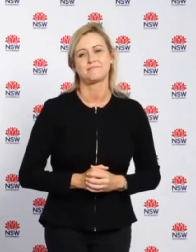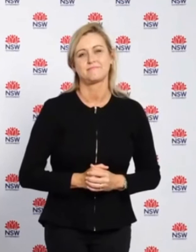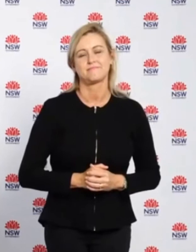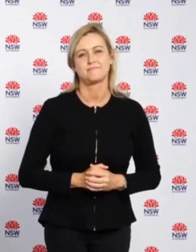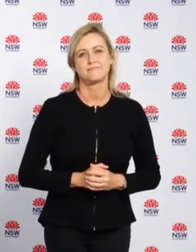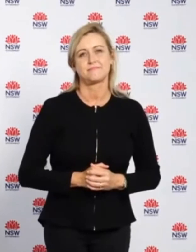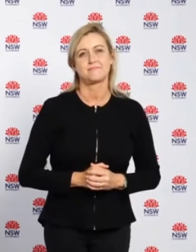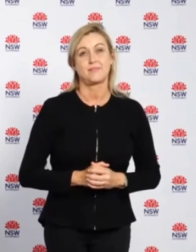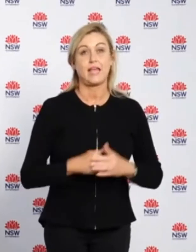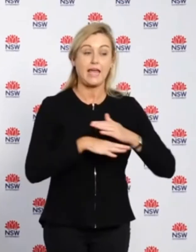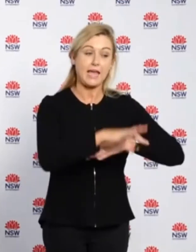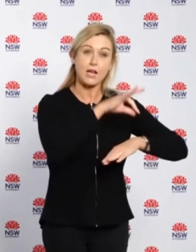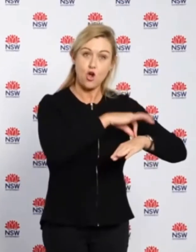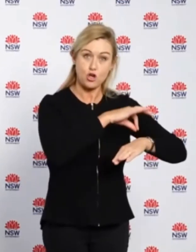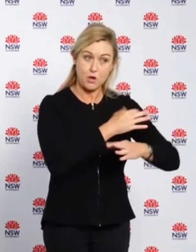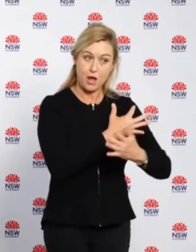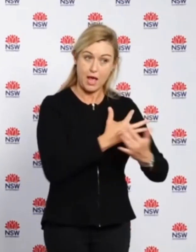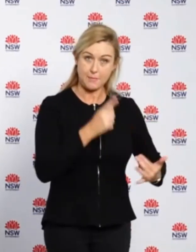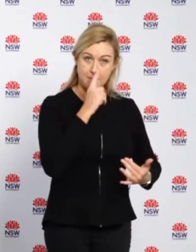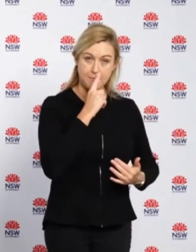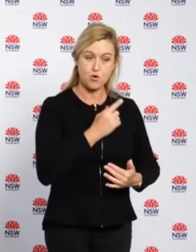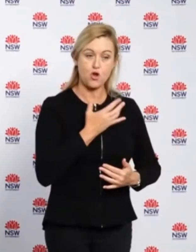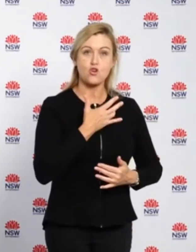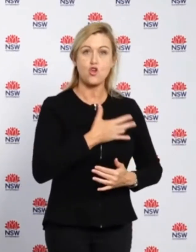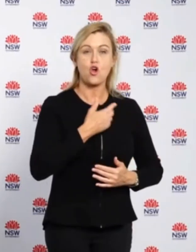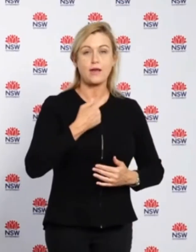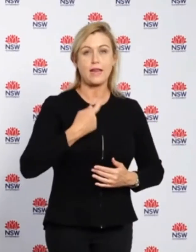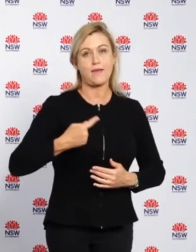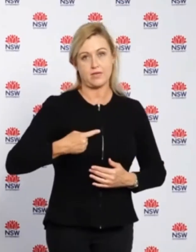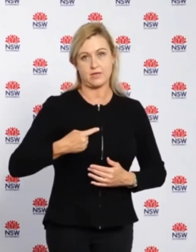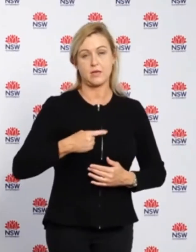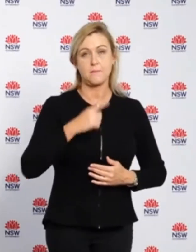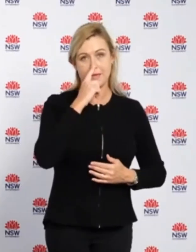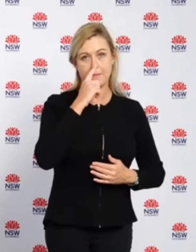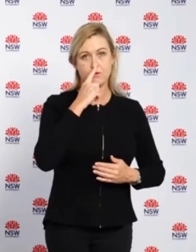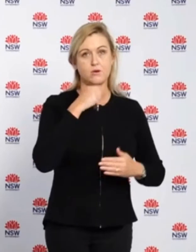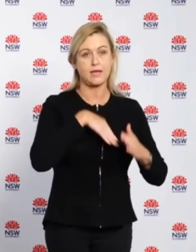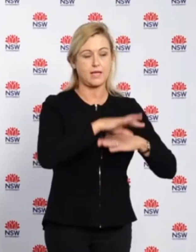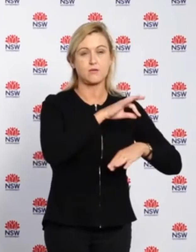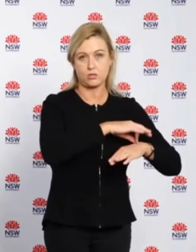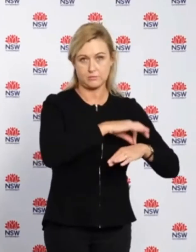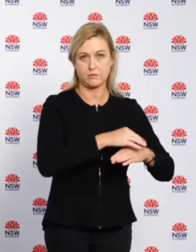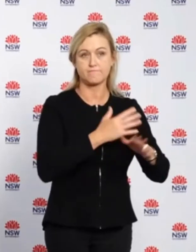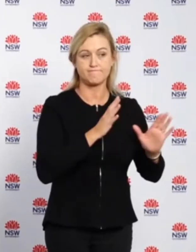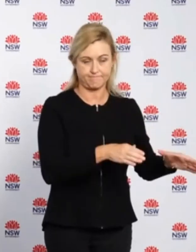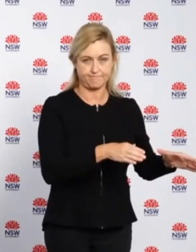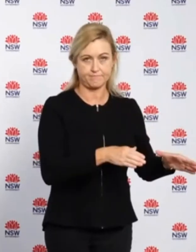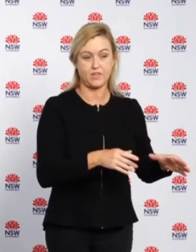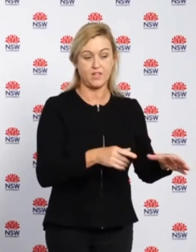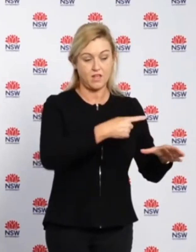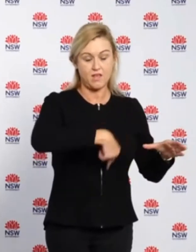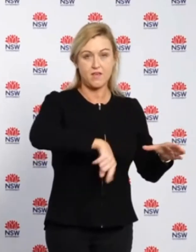Currently in hospital in New South Wales there are 911 COVID-19 cases admitted and